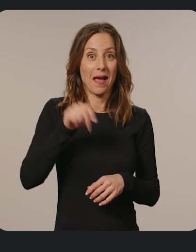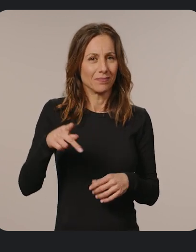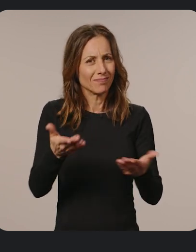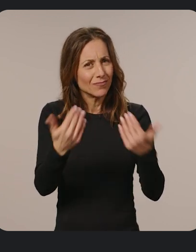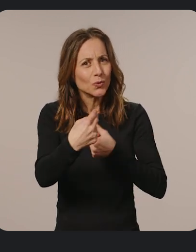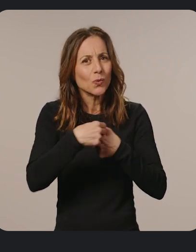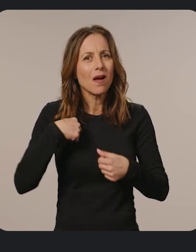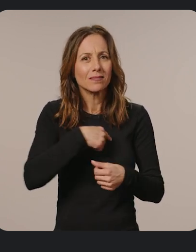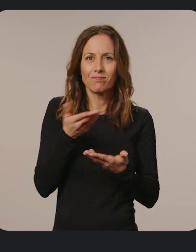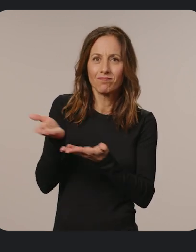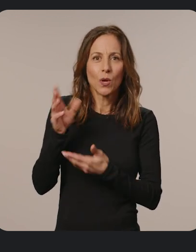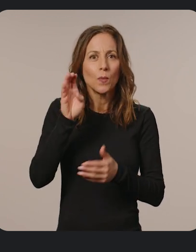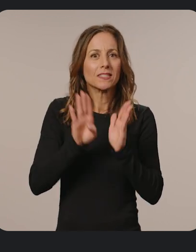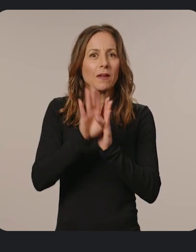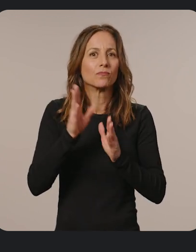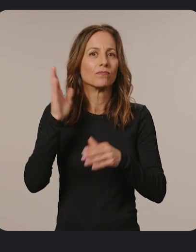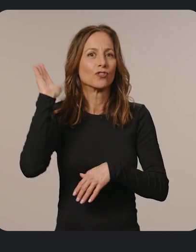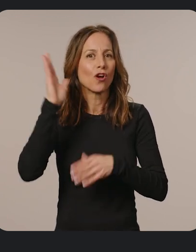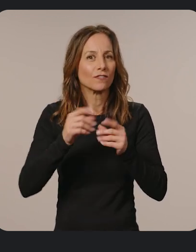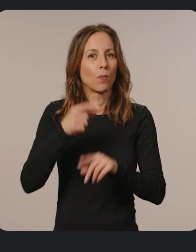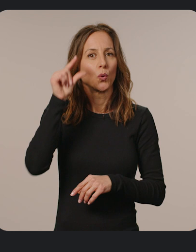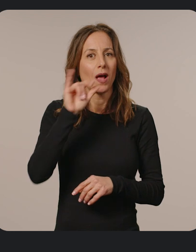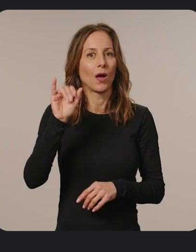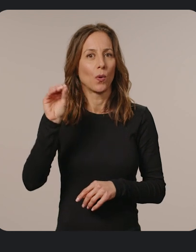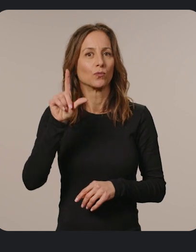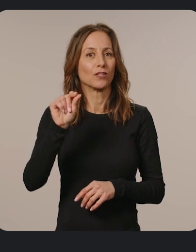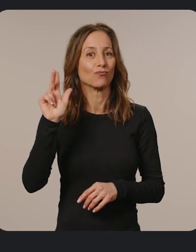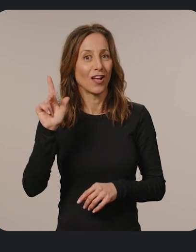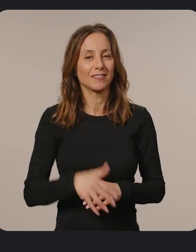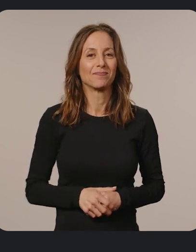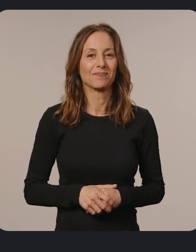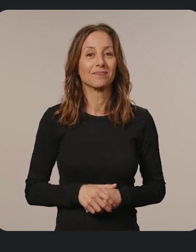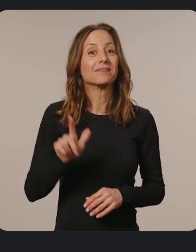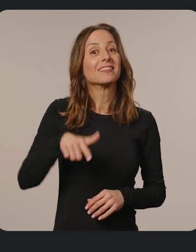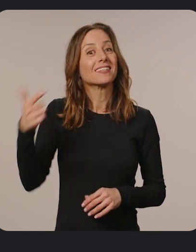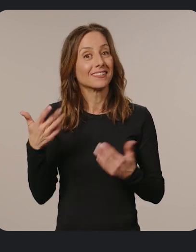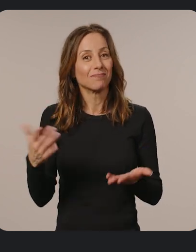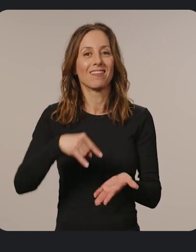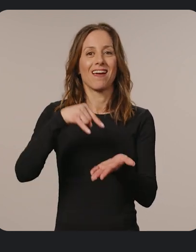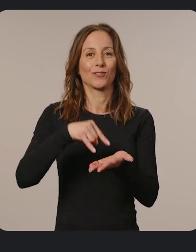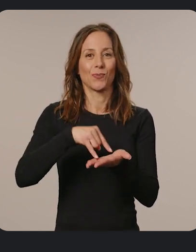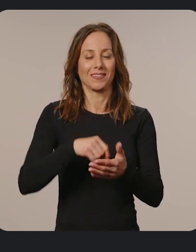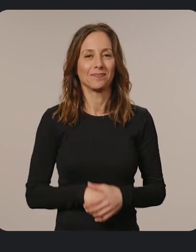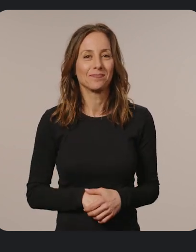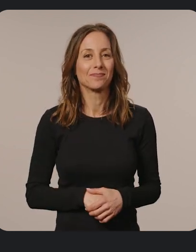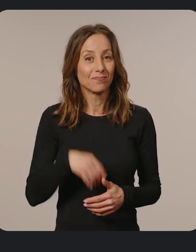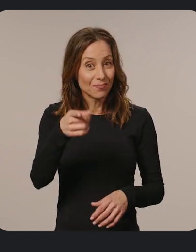join us at these web dev talks from Google I.O. 2023. Next up, Android. Android. Did you know